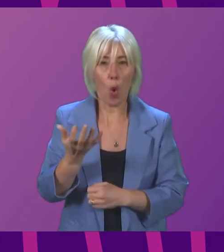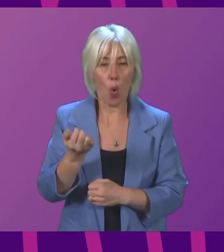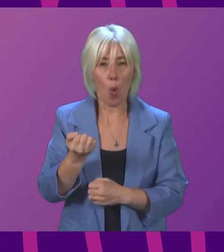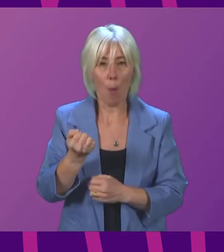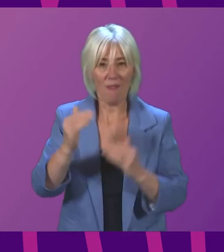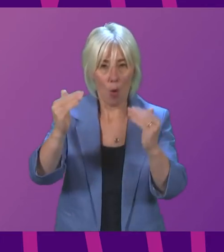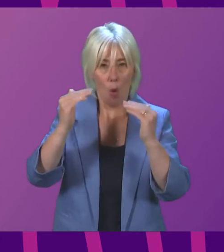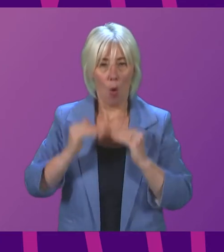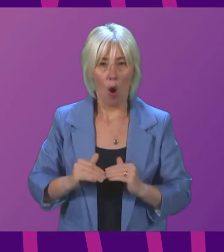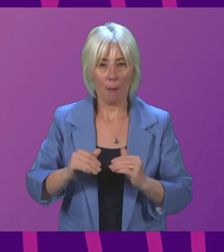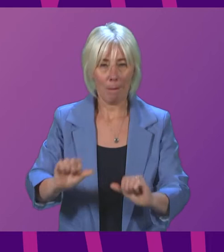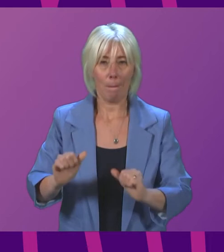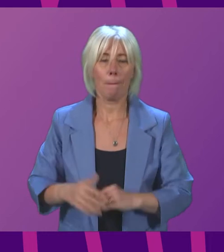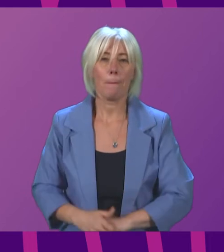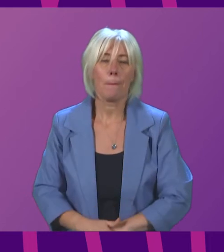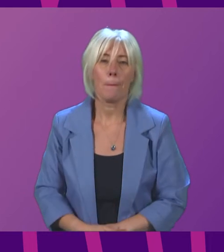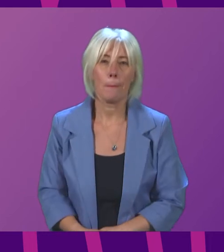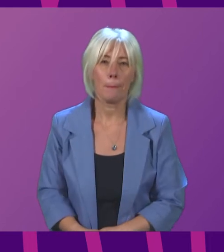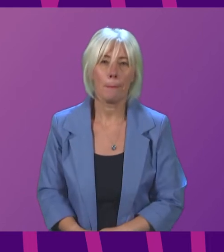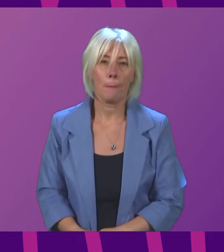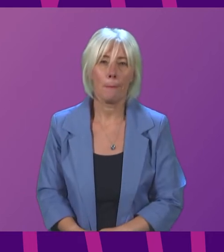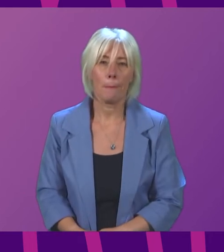business. Thank you.